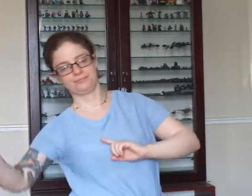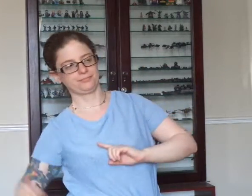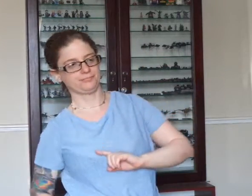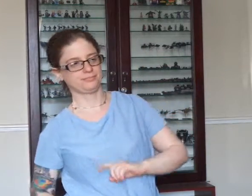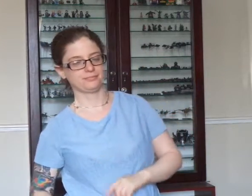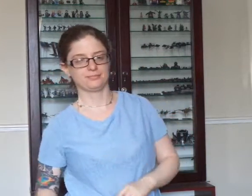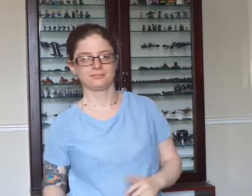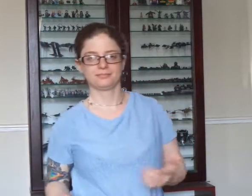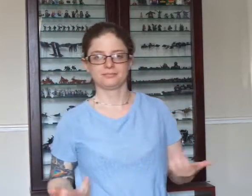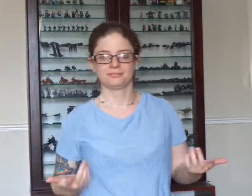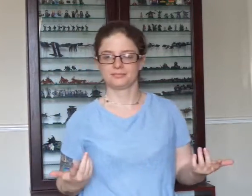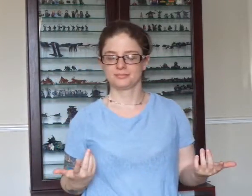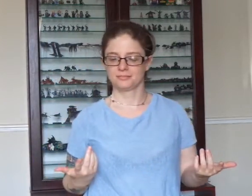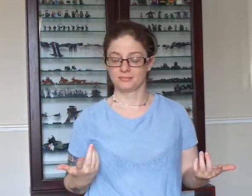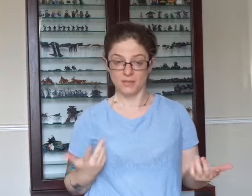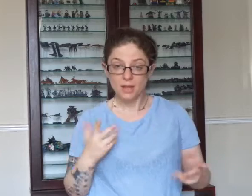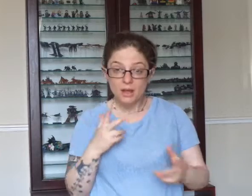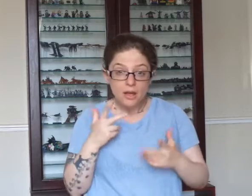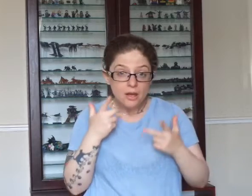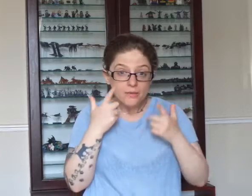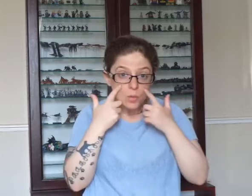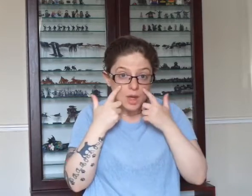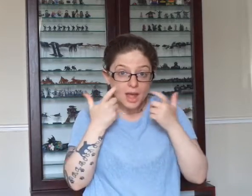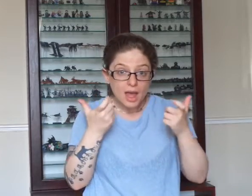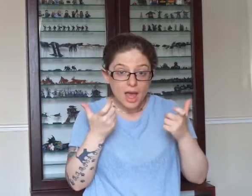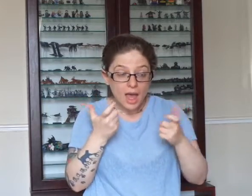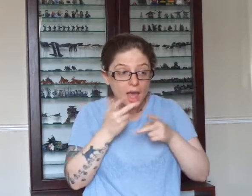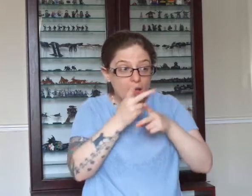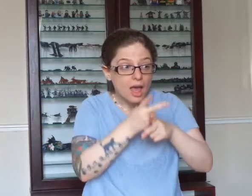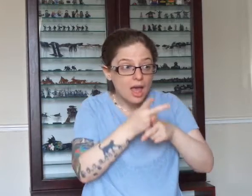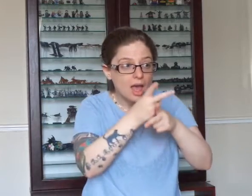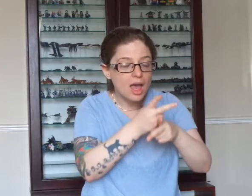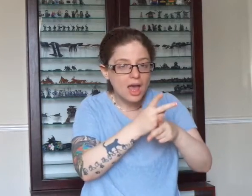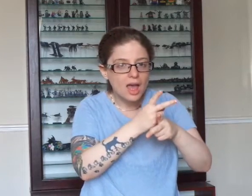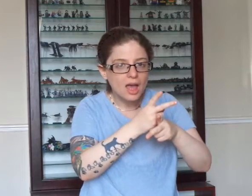And if you can, don't let me know.